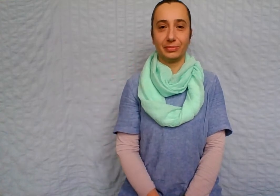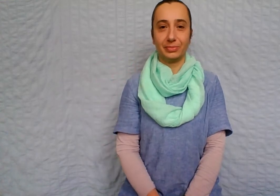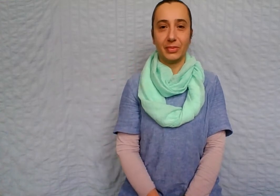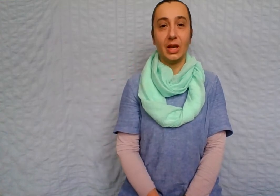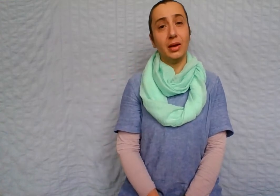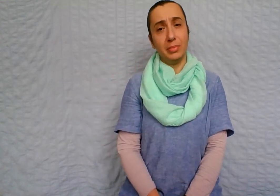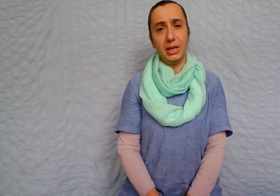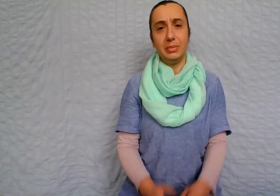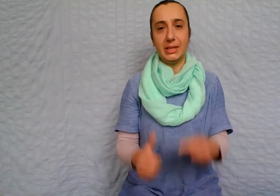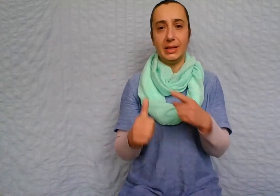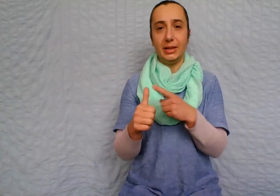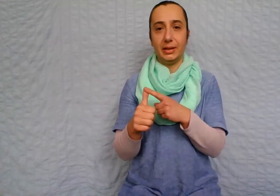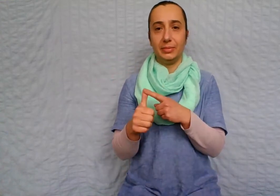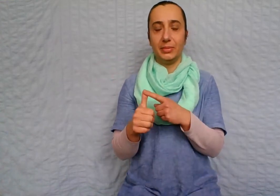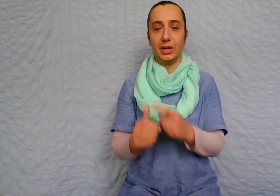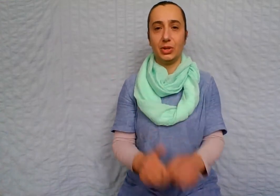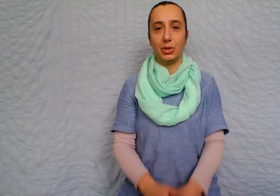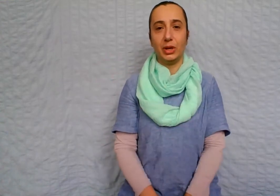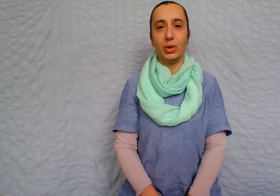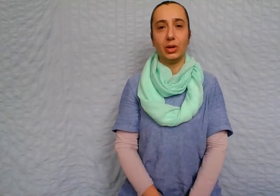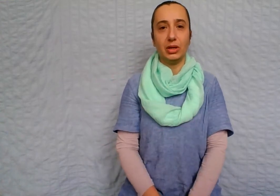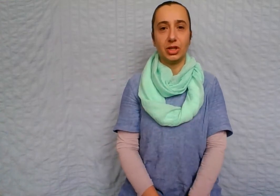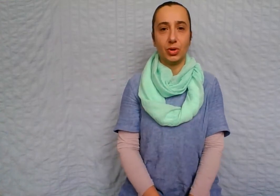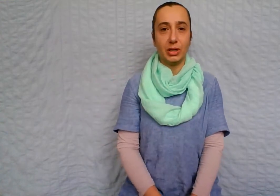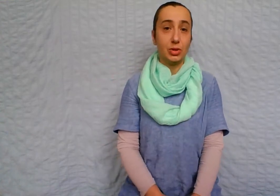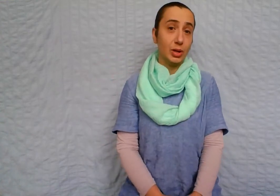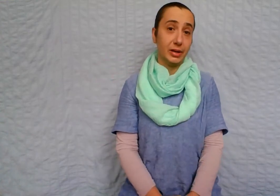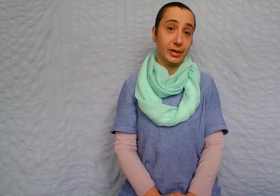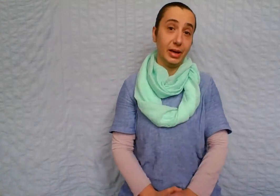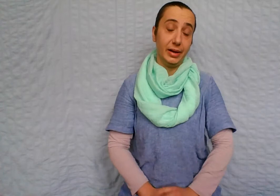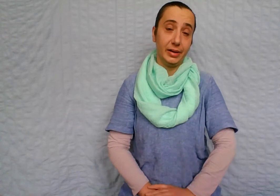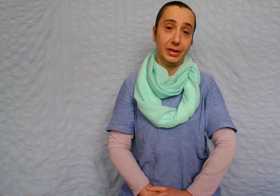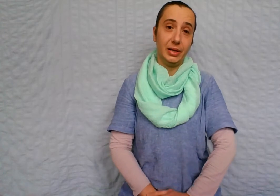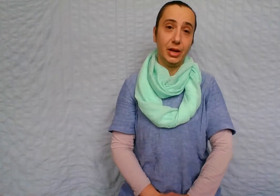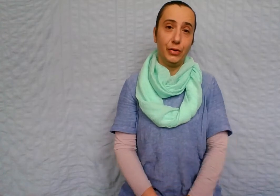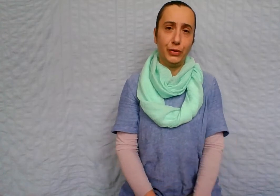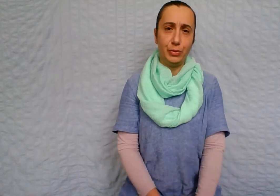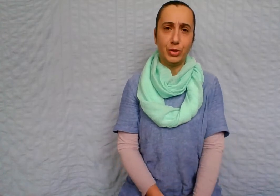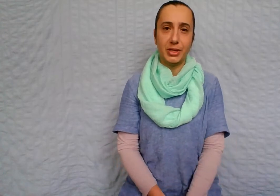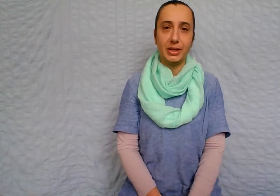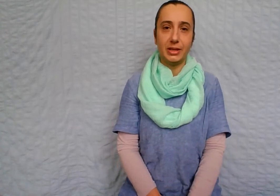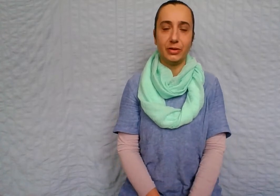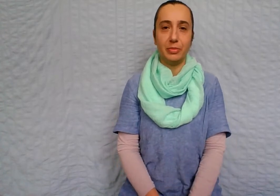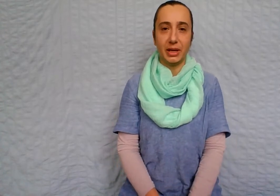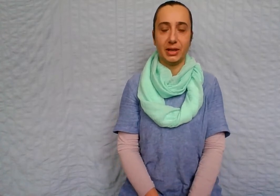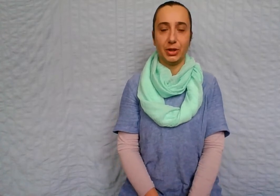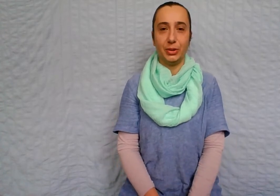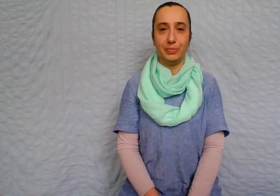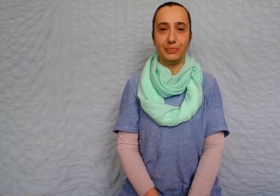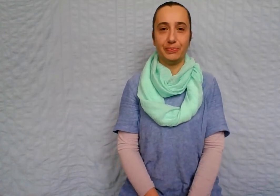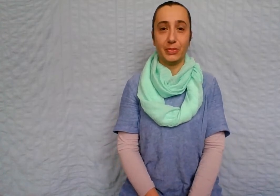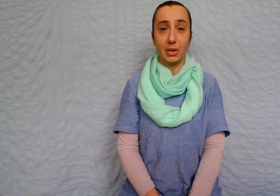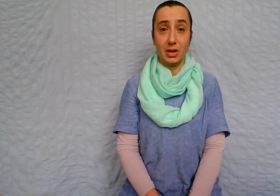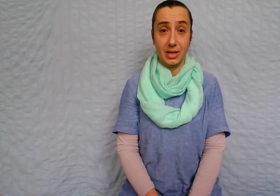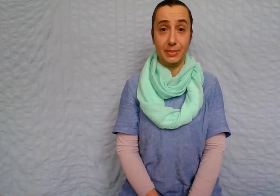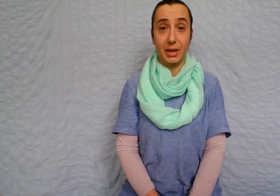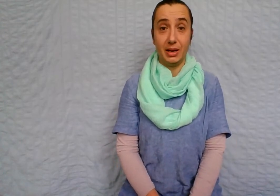My name is Anna and today we're going to try to learn a few more signs of Makaton. Let's begin